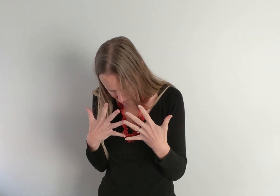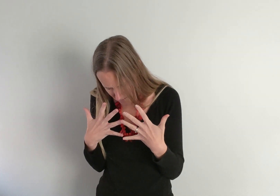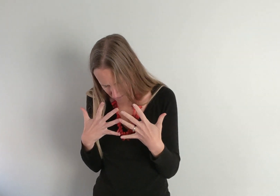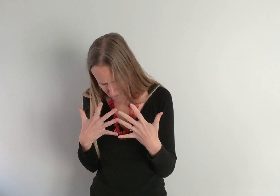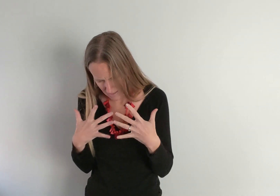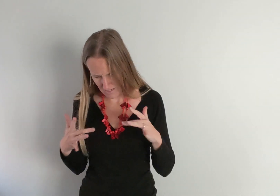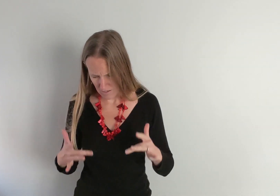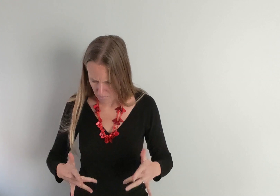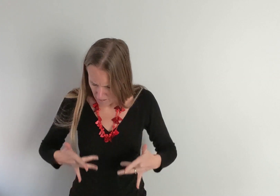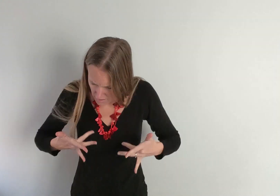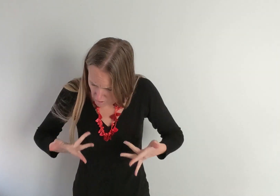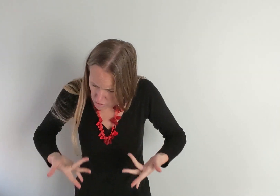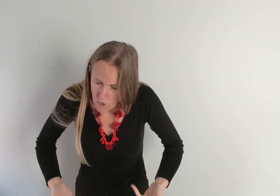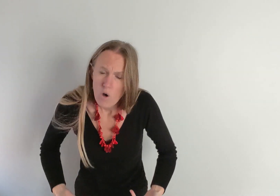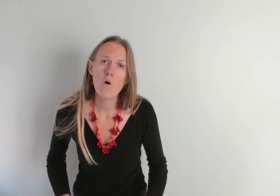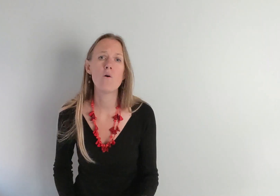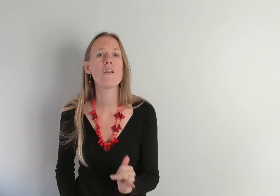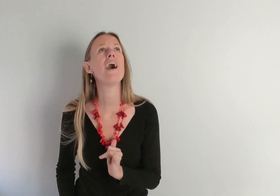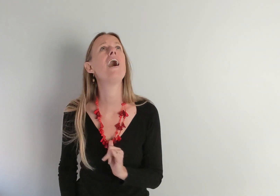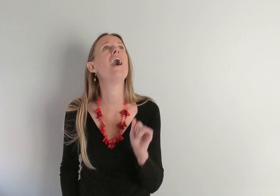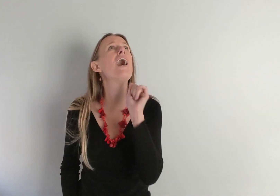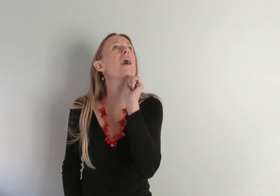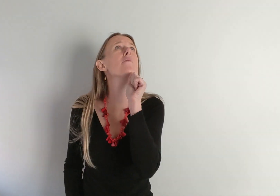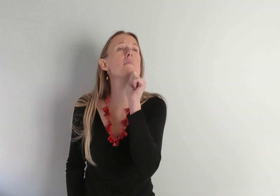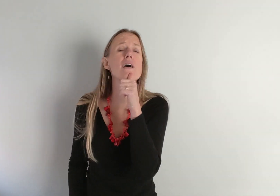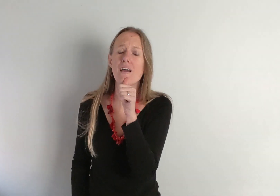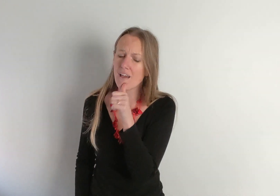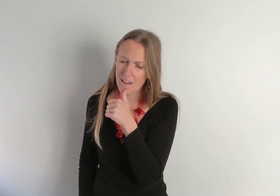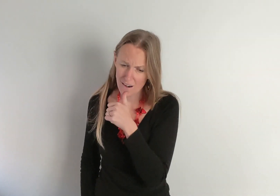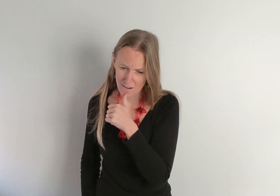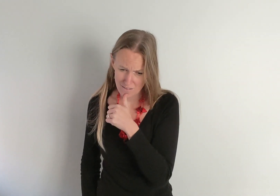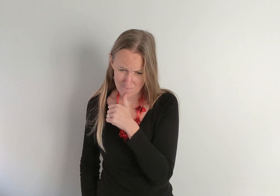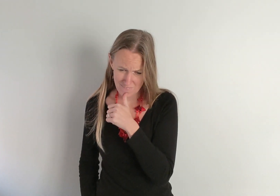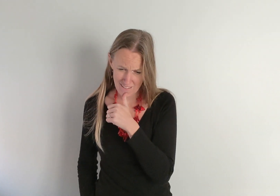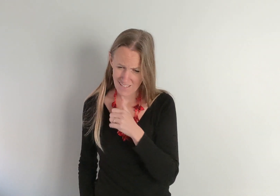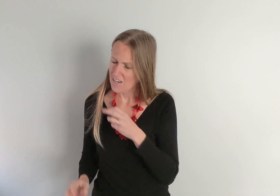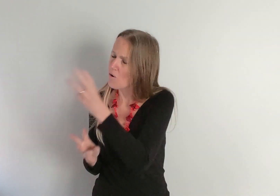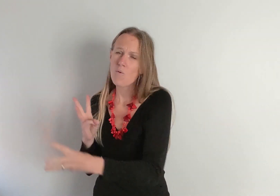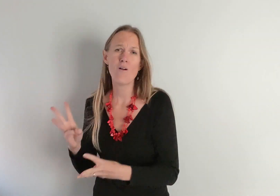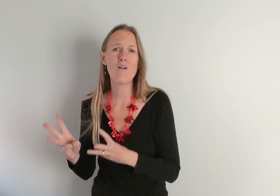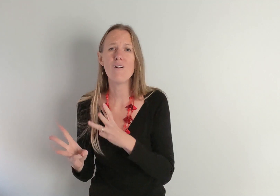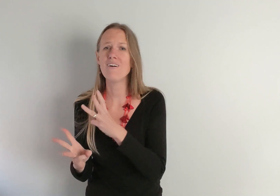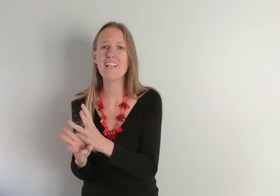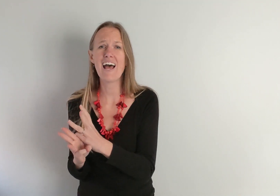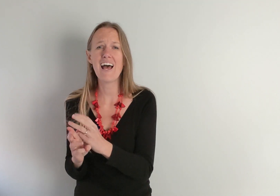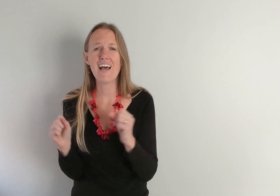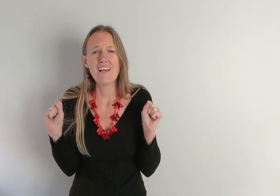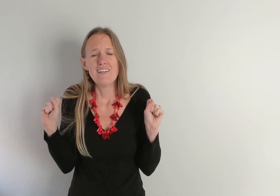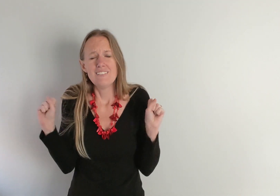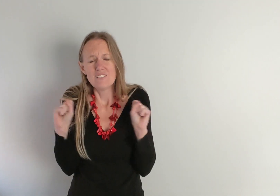By the load I bear In a world as